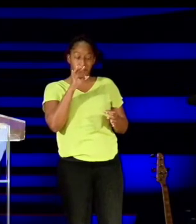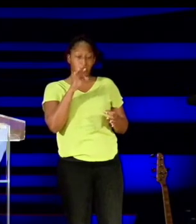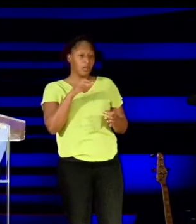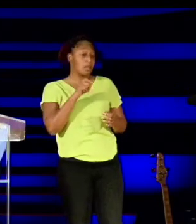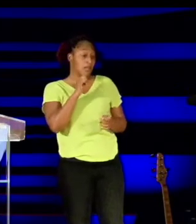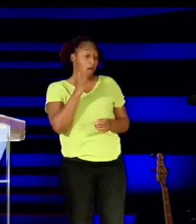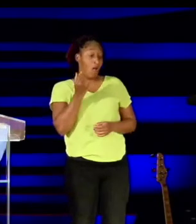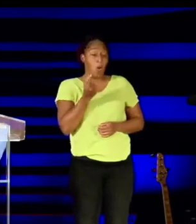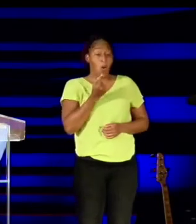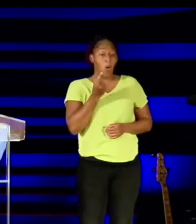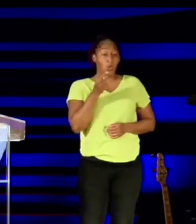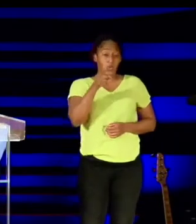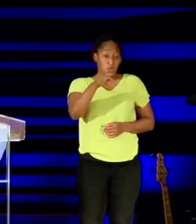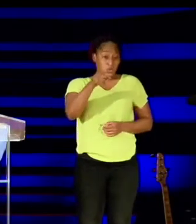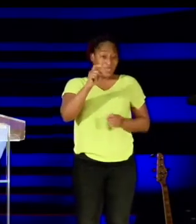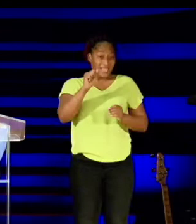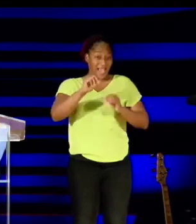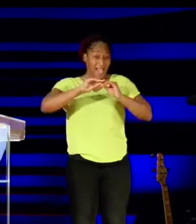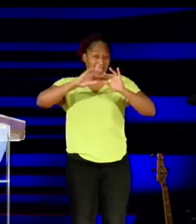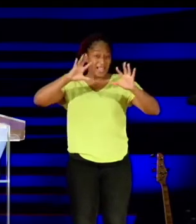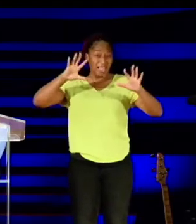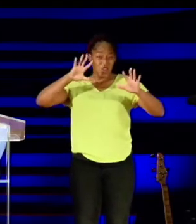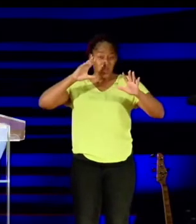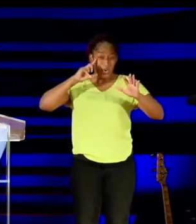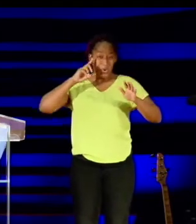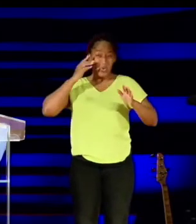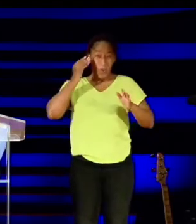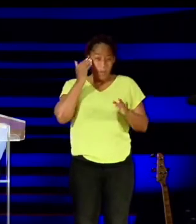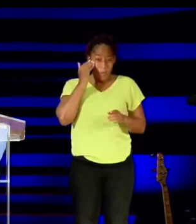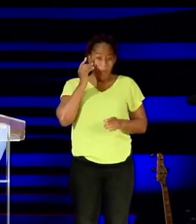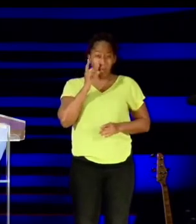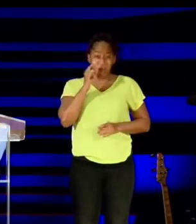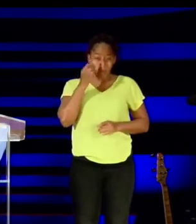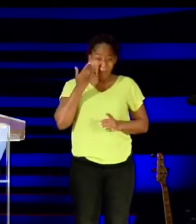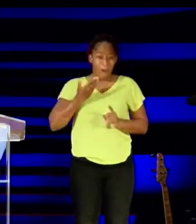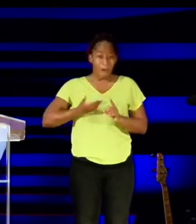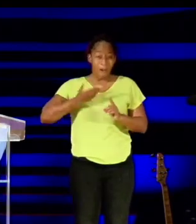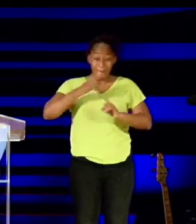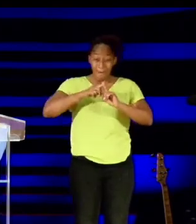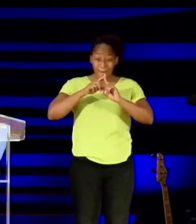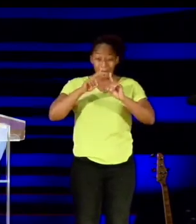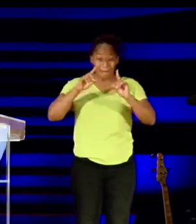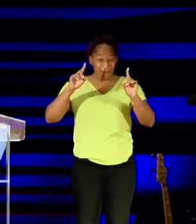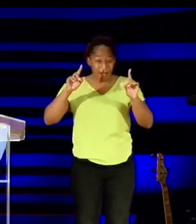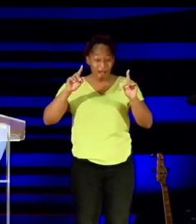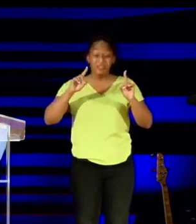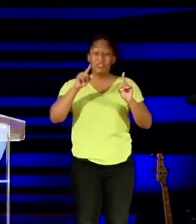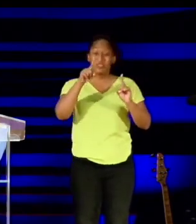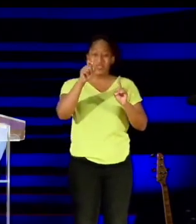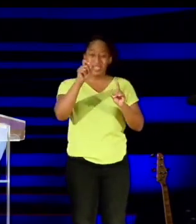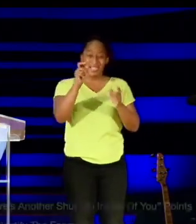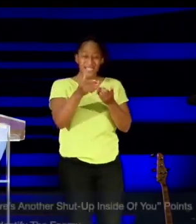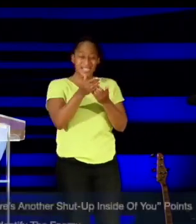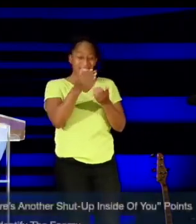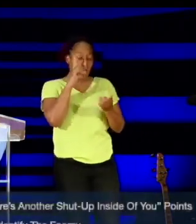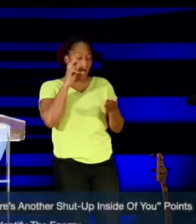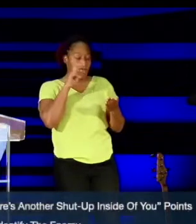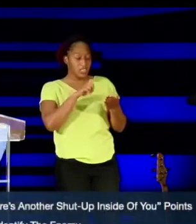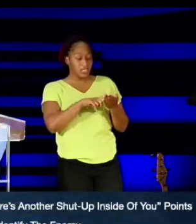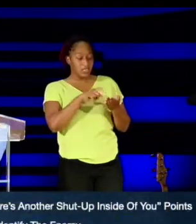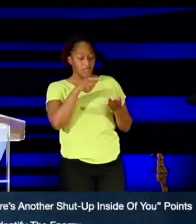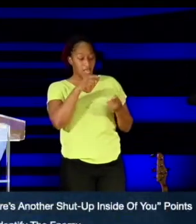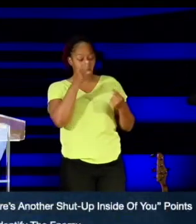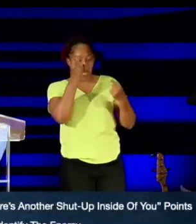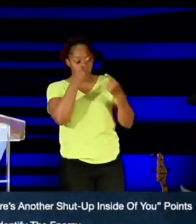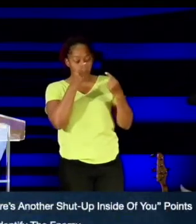Not only must you be identifiable, but you have to, number two, be able to identify the enemy. This is